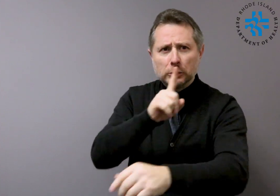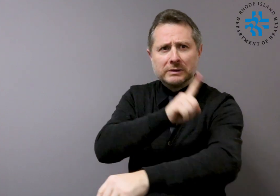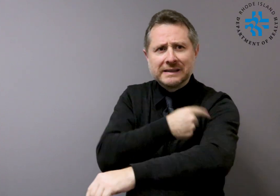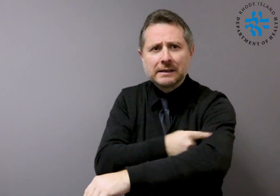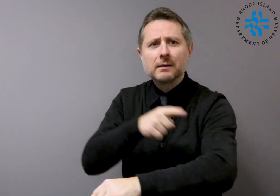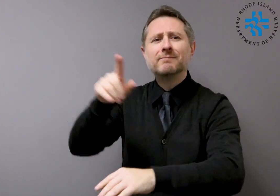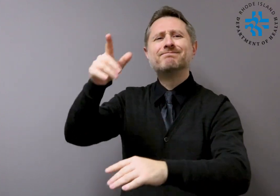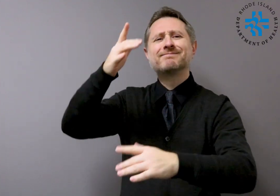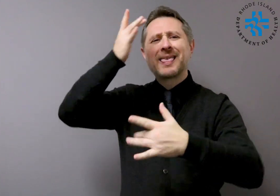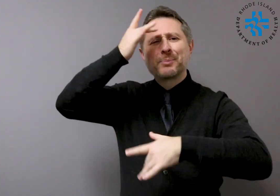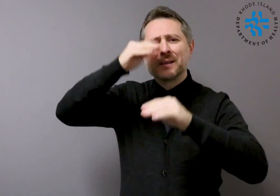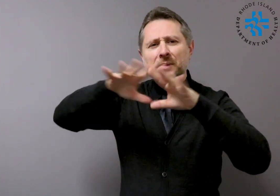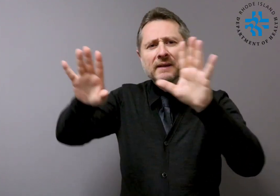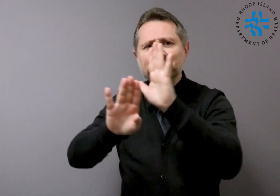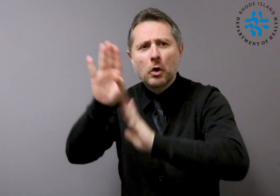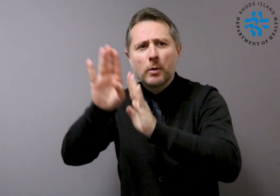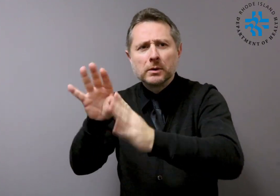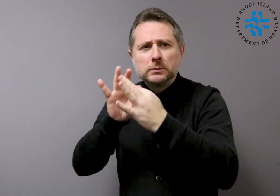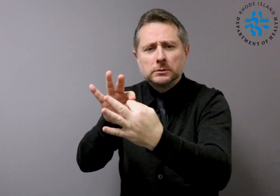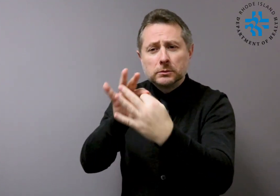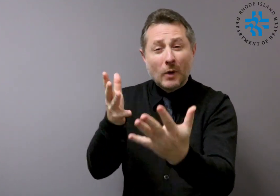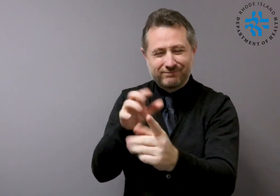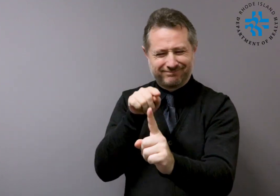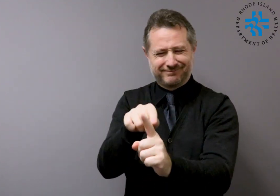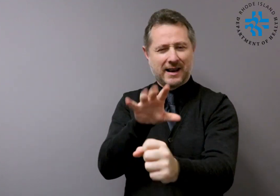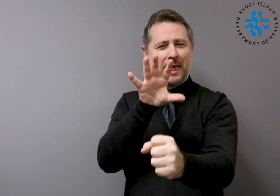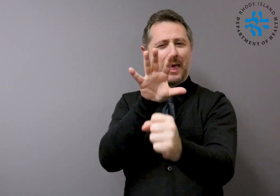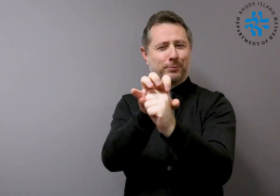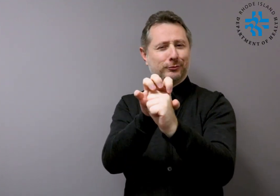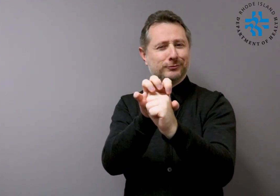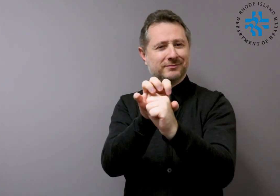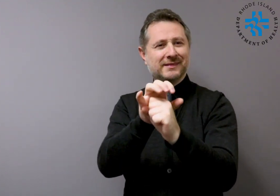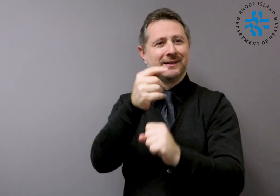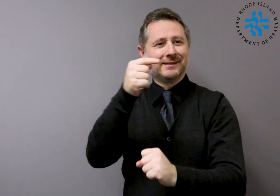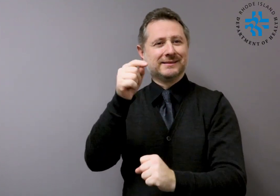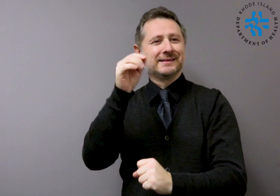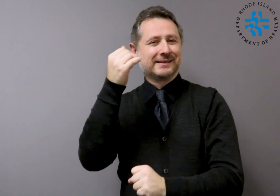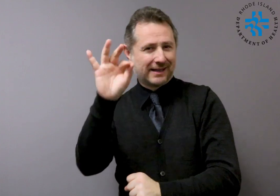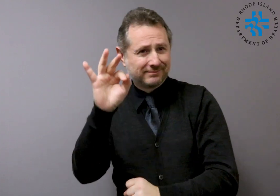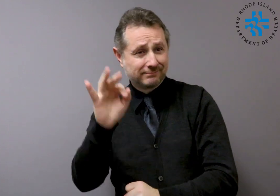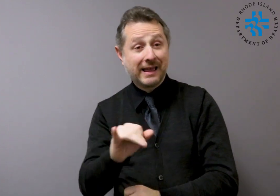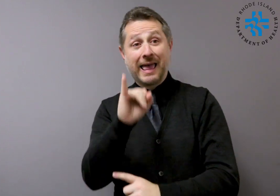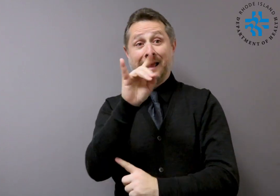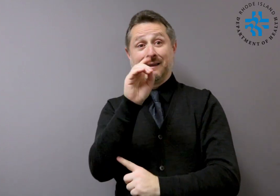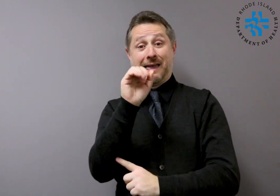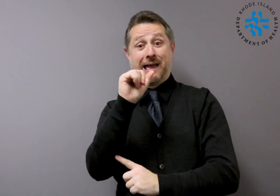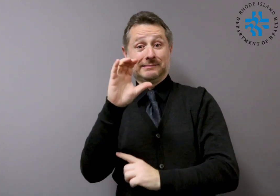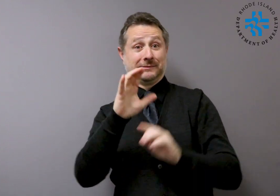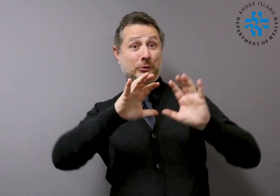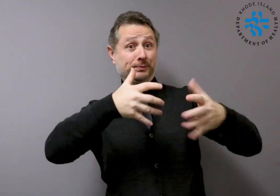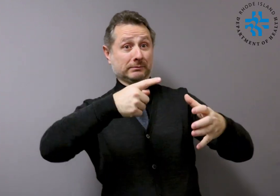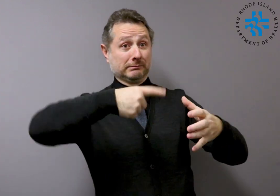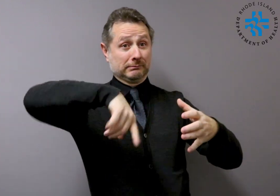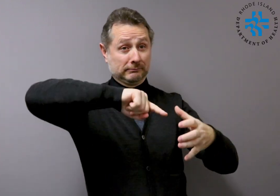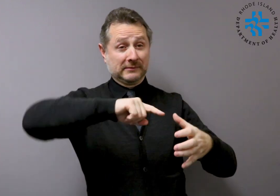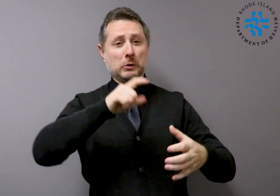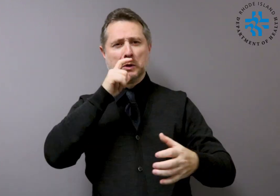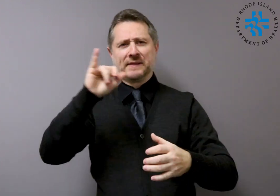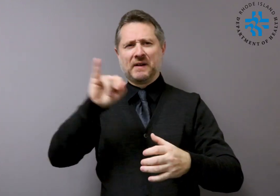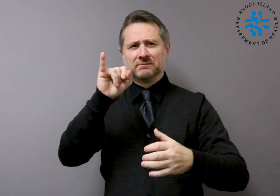medical services providers to ensure their preparedness. Communicating regularly to community partners such as schools and municipal